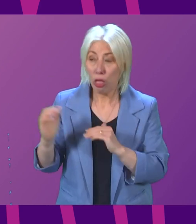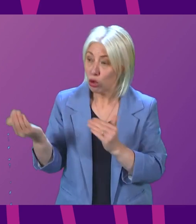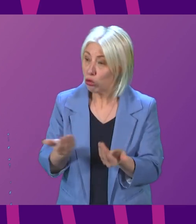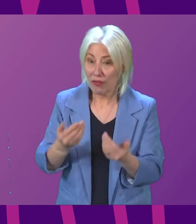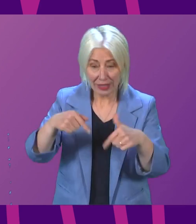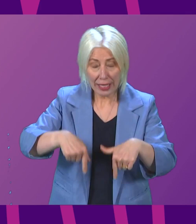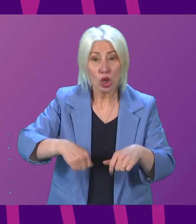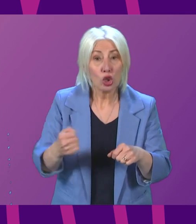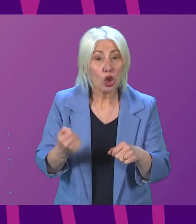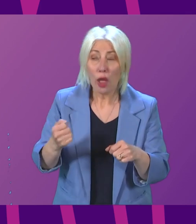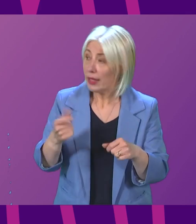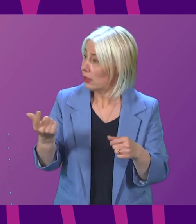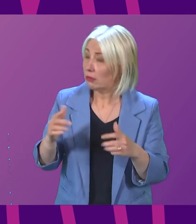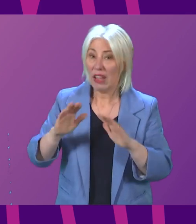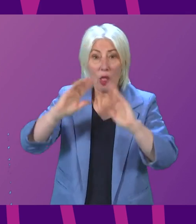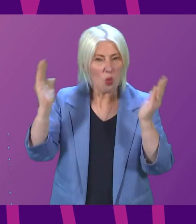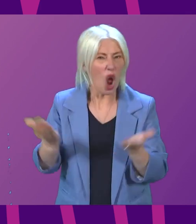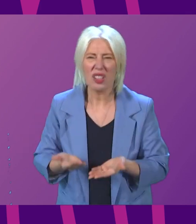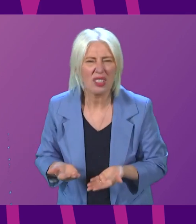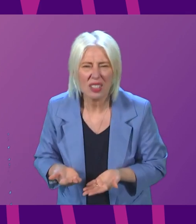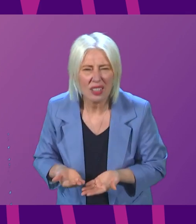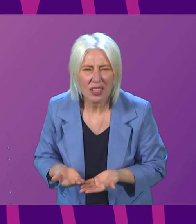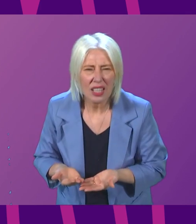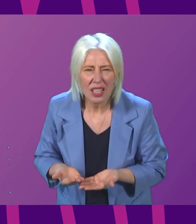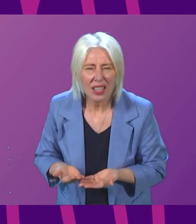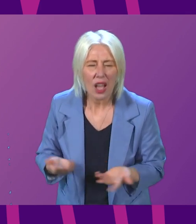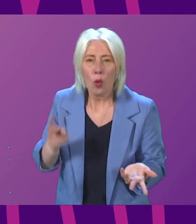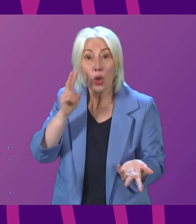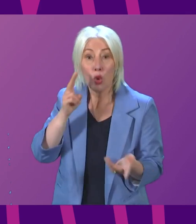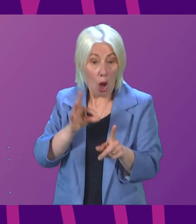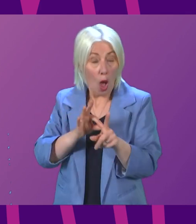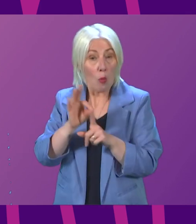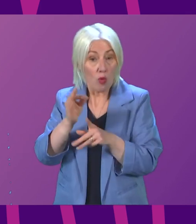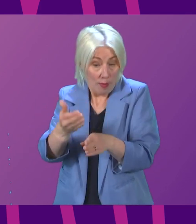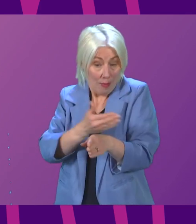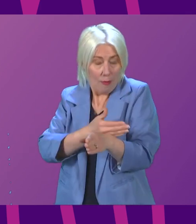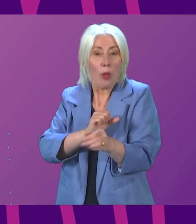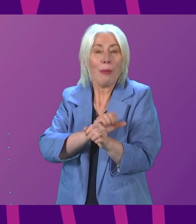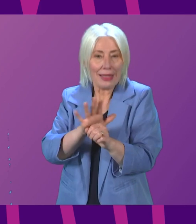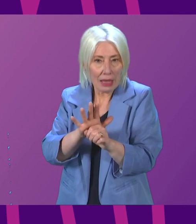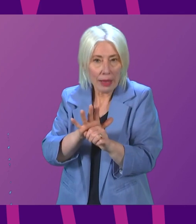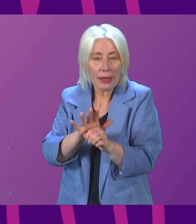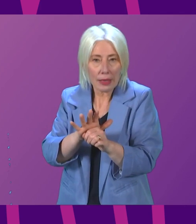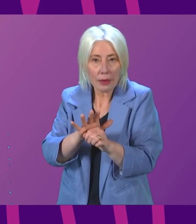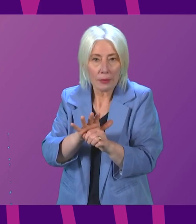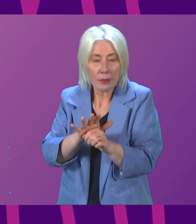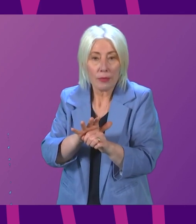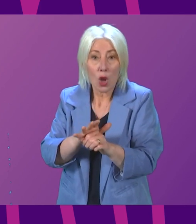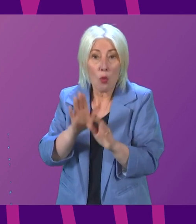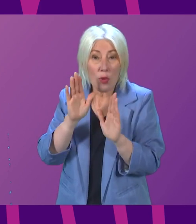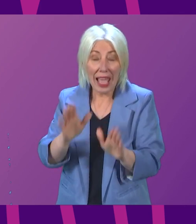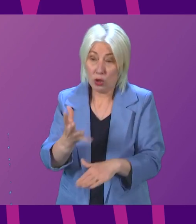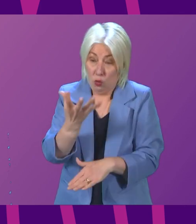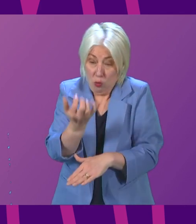and around the world. We were seeing significant improvements before the pandemic. The pandemic, when we literally had to